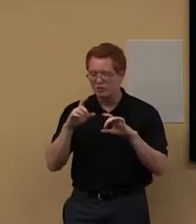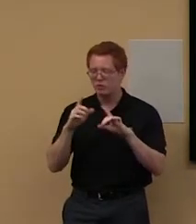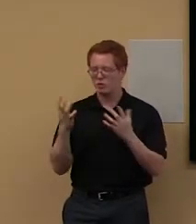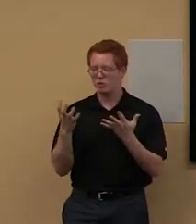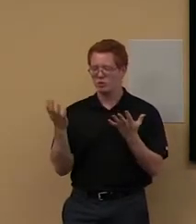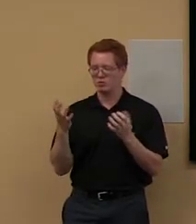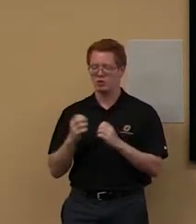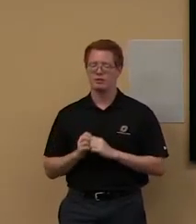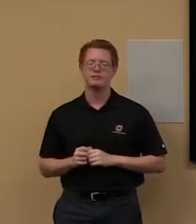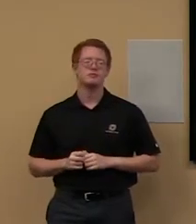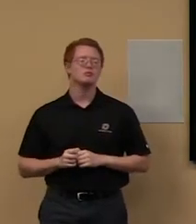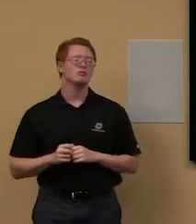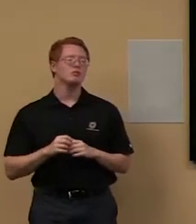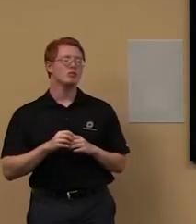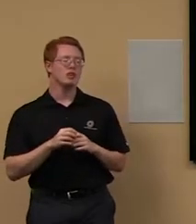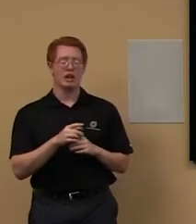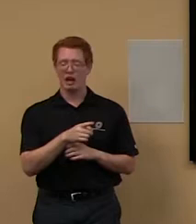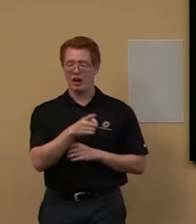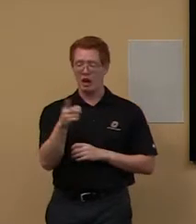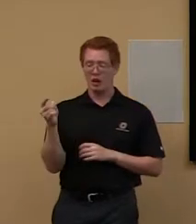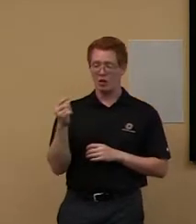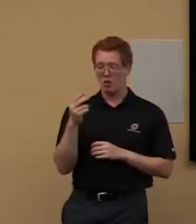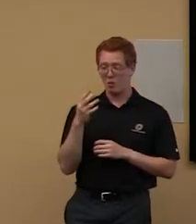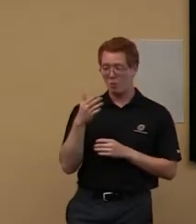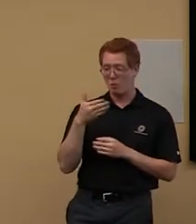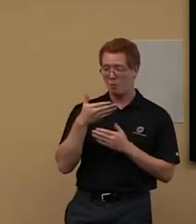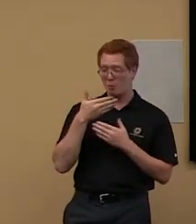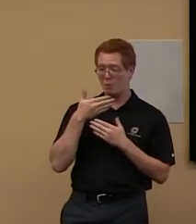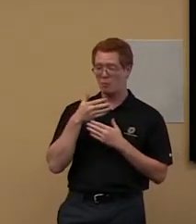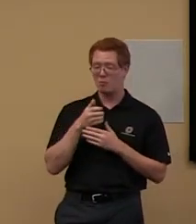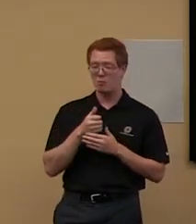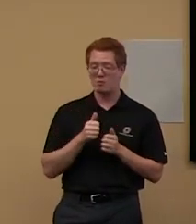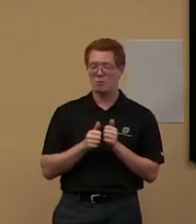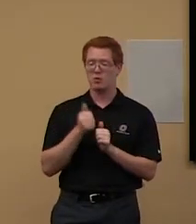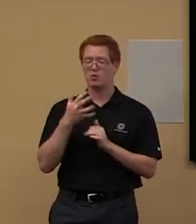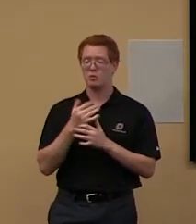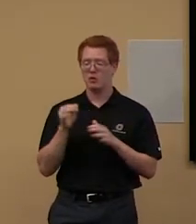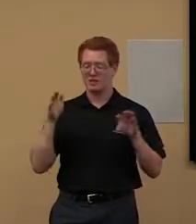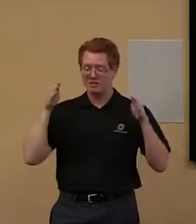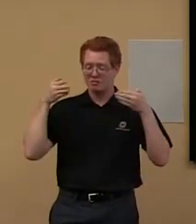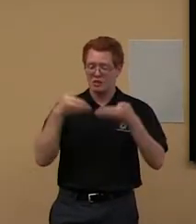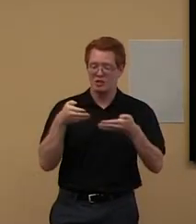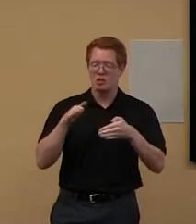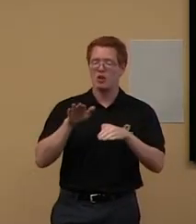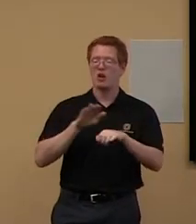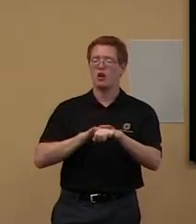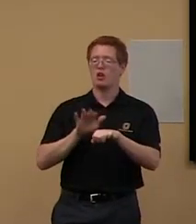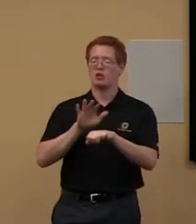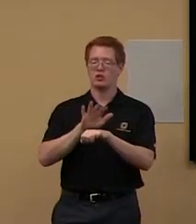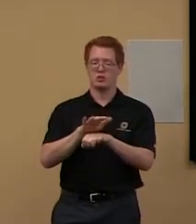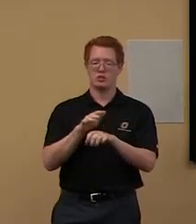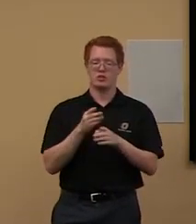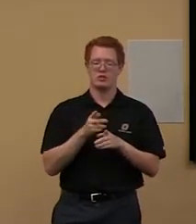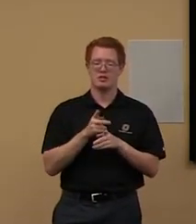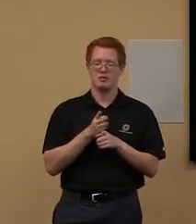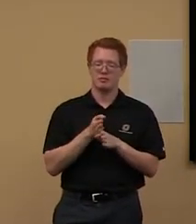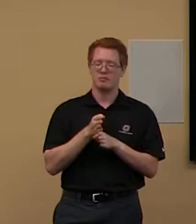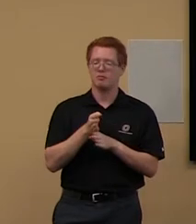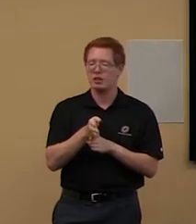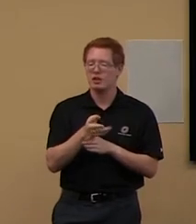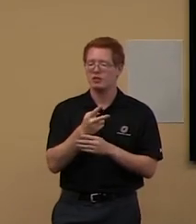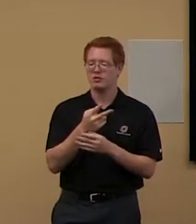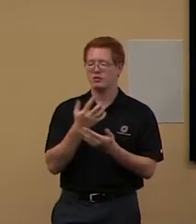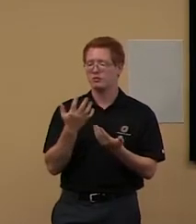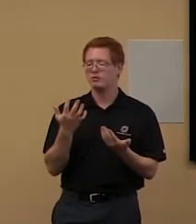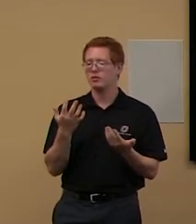would like to, um, focus in on your specialization and focus in on your specialty databases. That's what I always recommend.